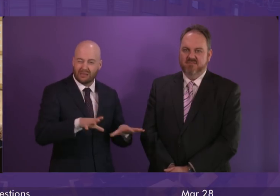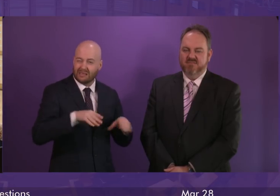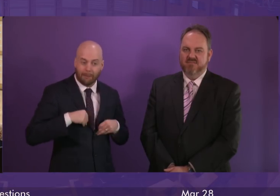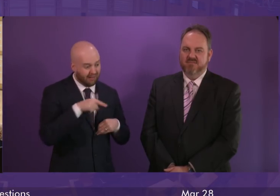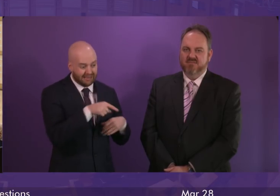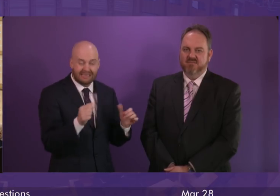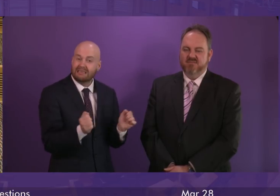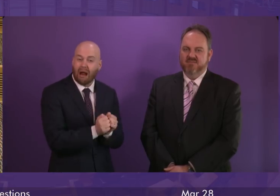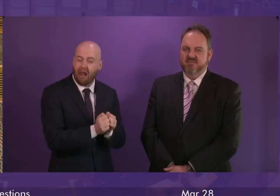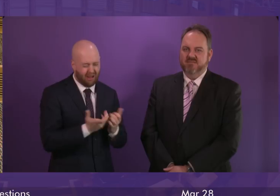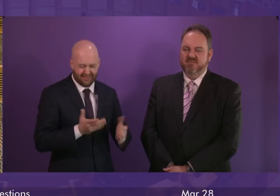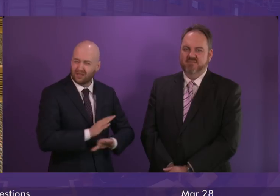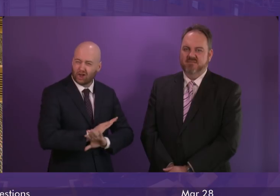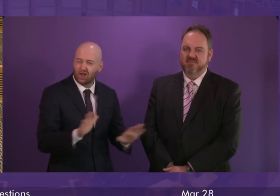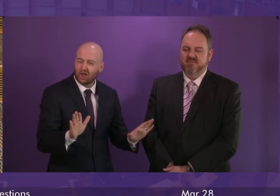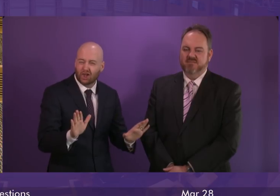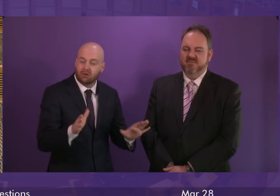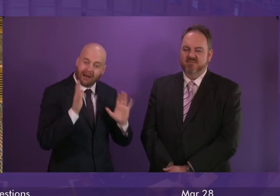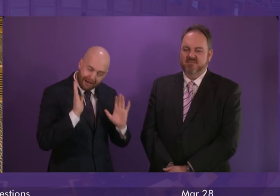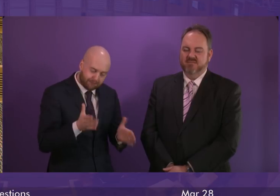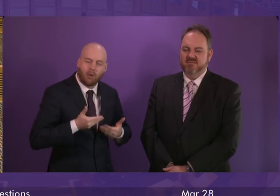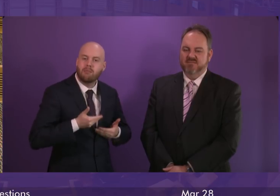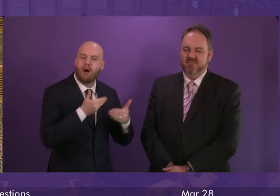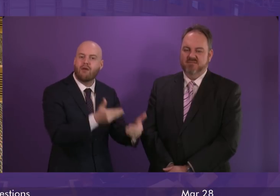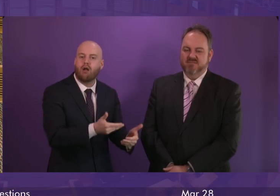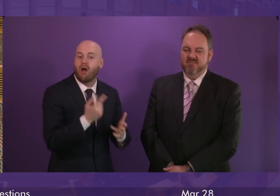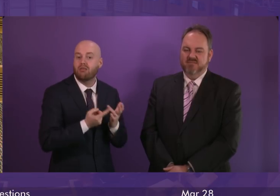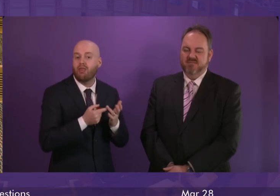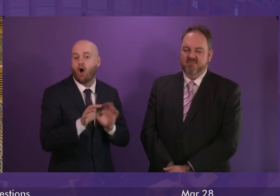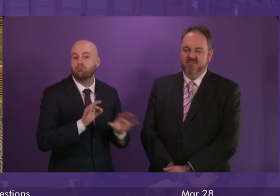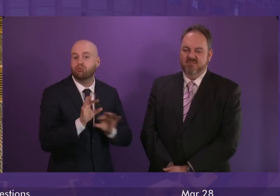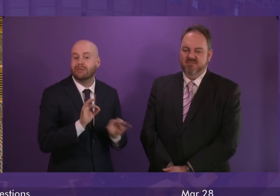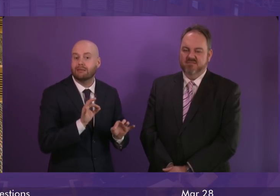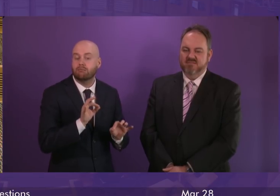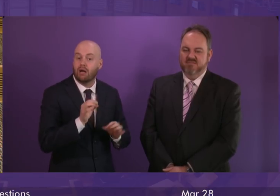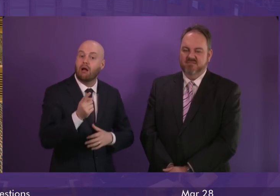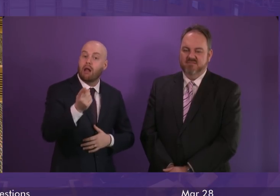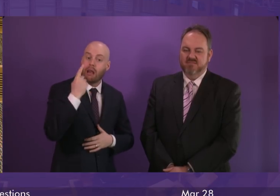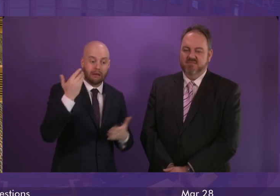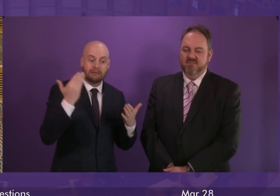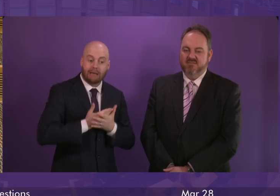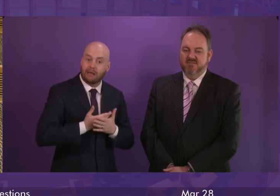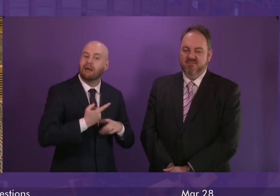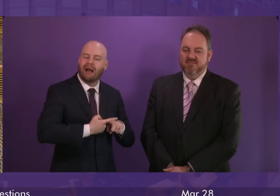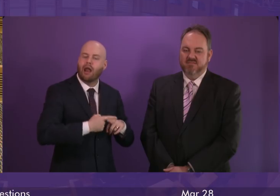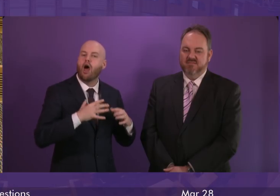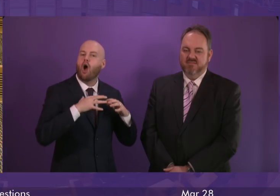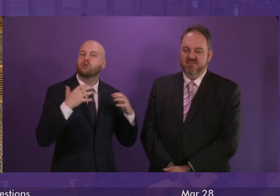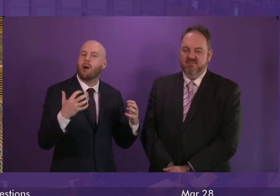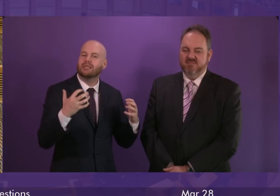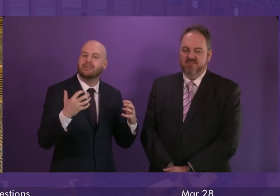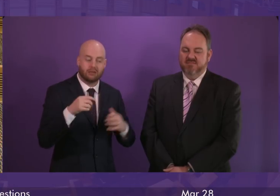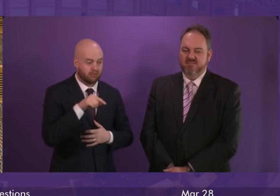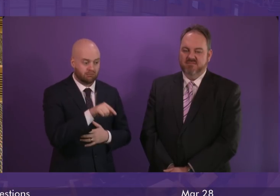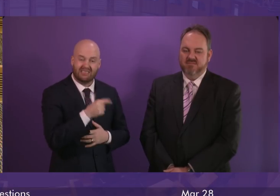dead and it is now time to move on to another option. The option that got most votes last night in the House of Commons was the people's votes.